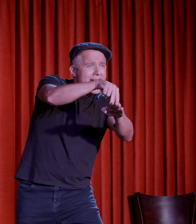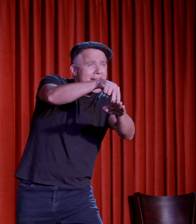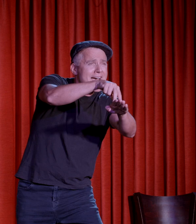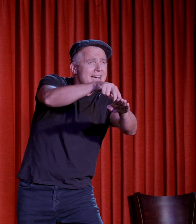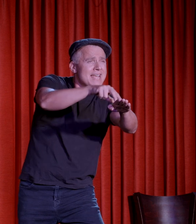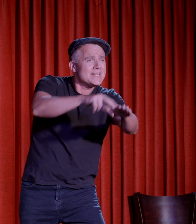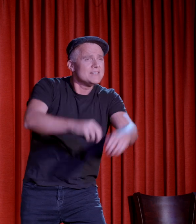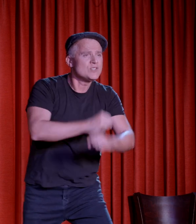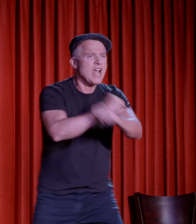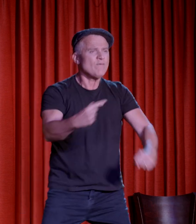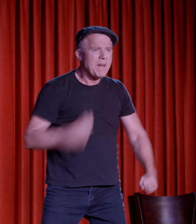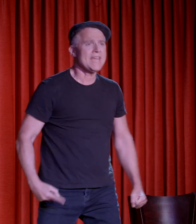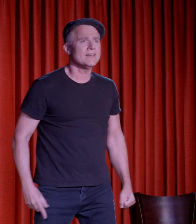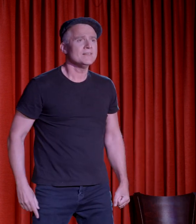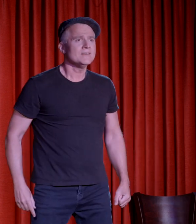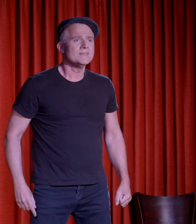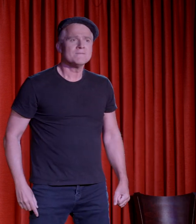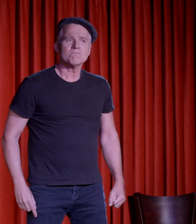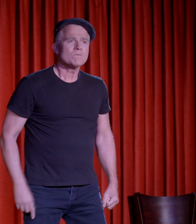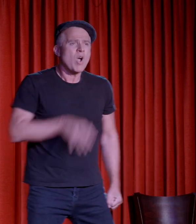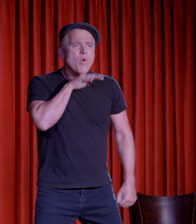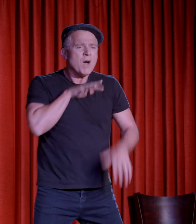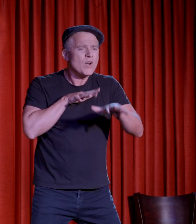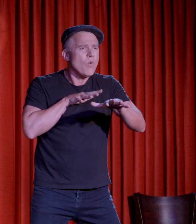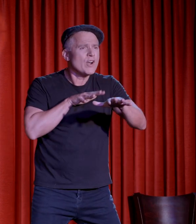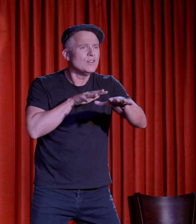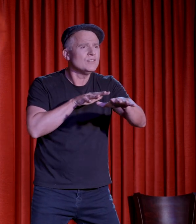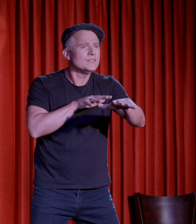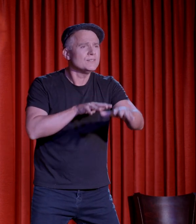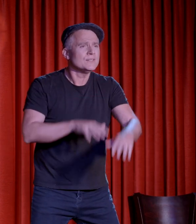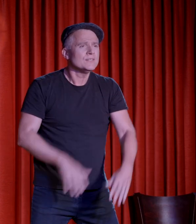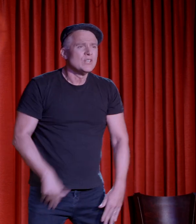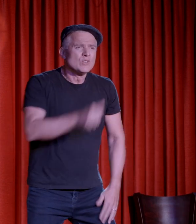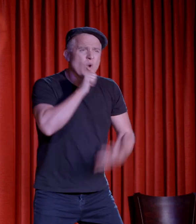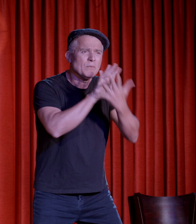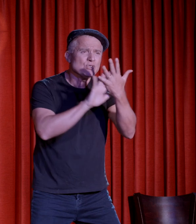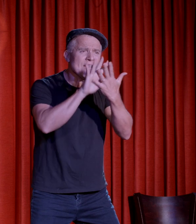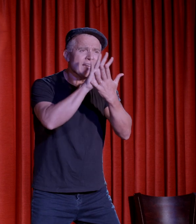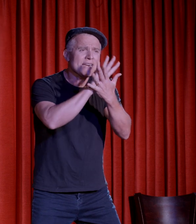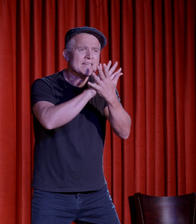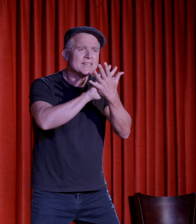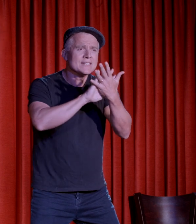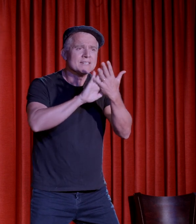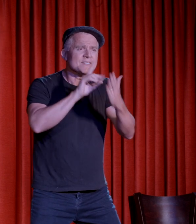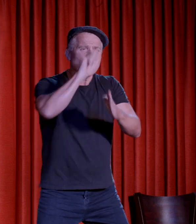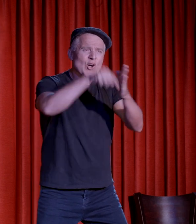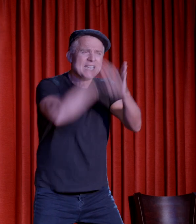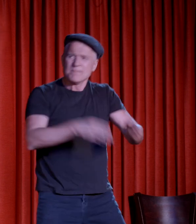Look out for me, oh muddy water, your mysteries are deep